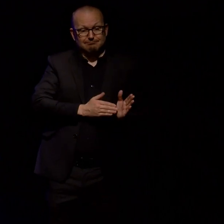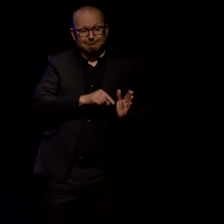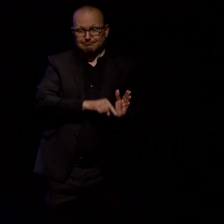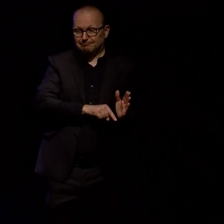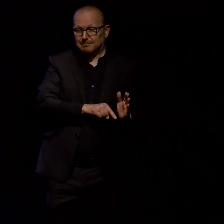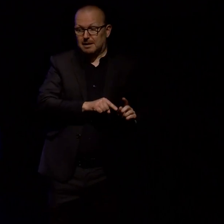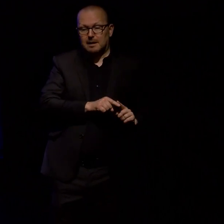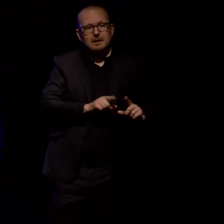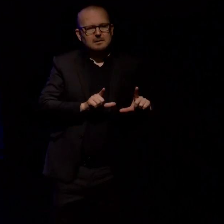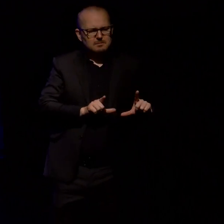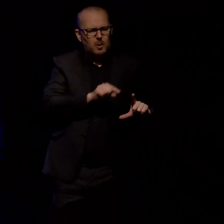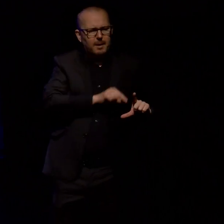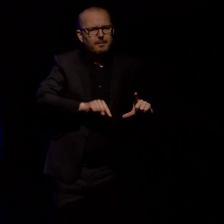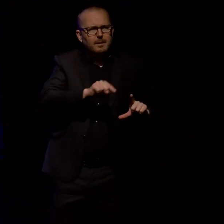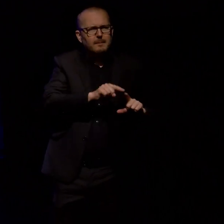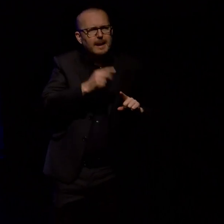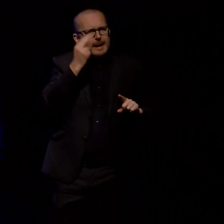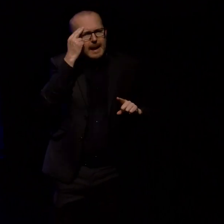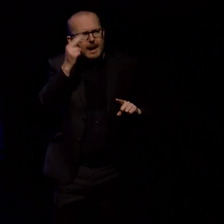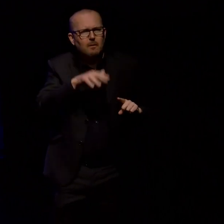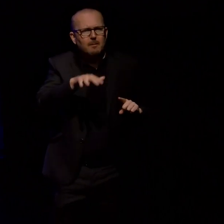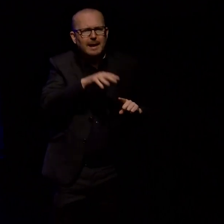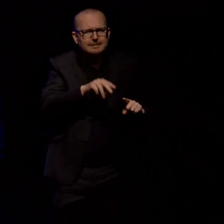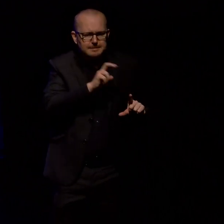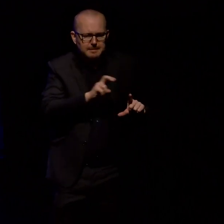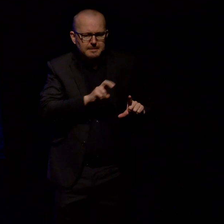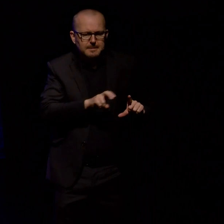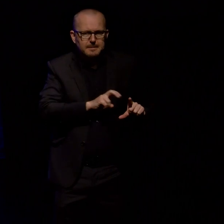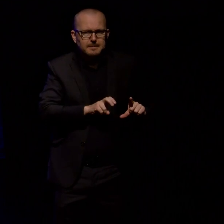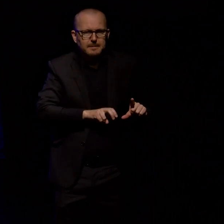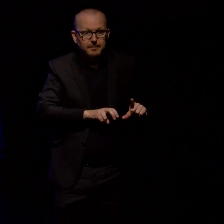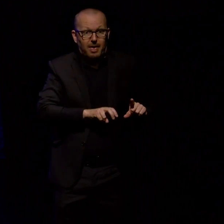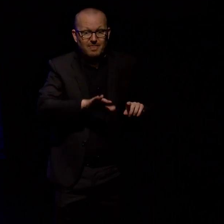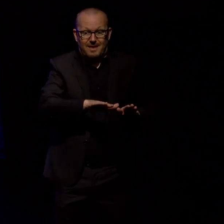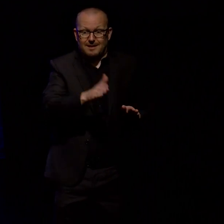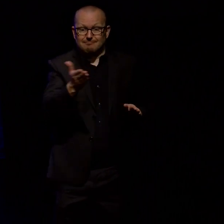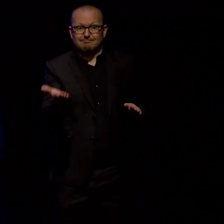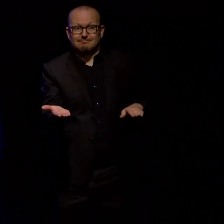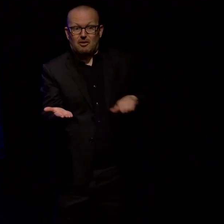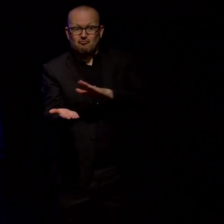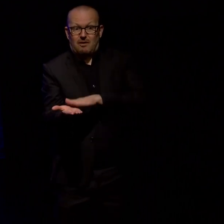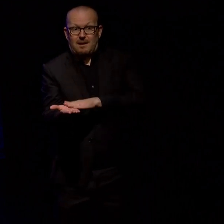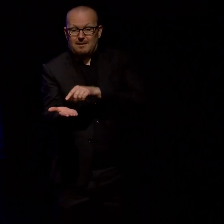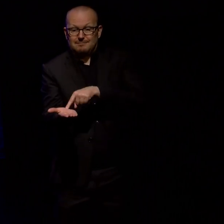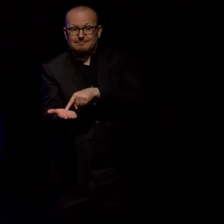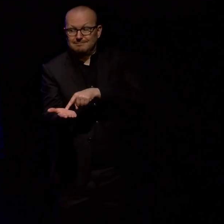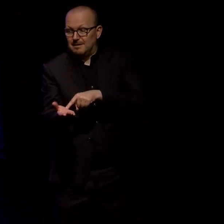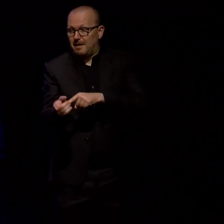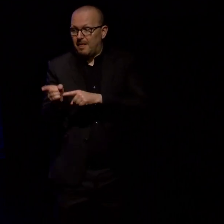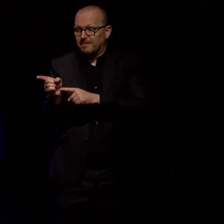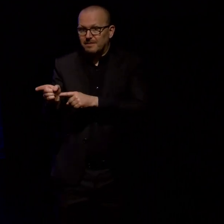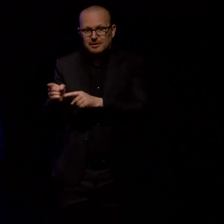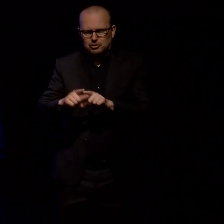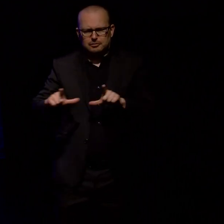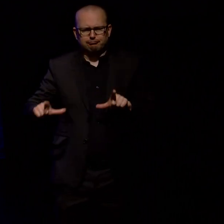labelled with place names mentioned in the text. And then there's the right-hand page. The right-hand page is devoted just to